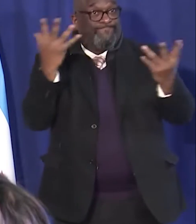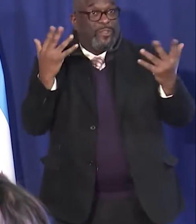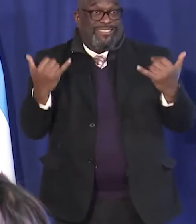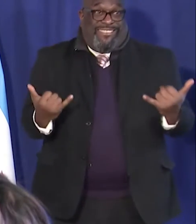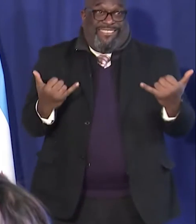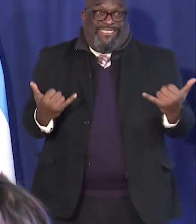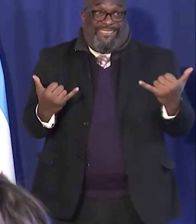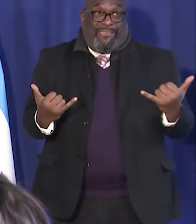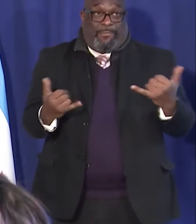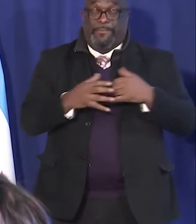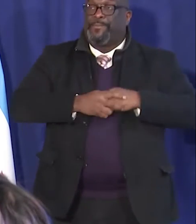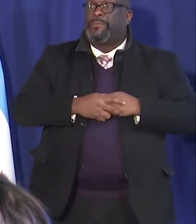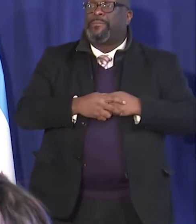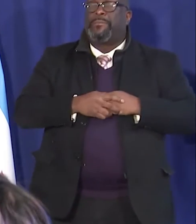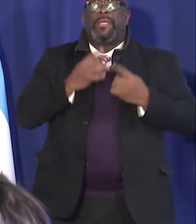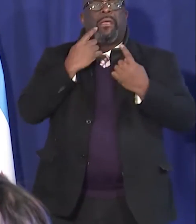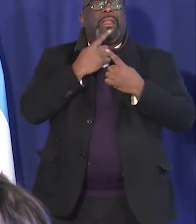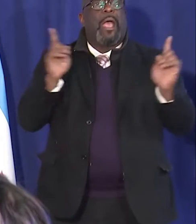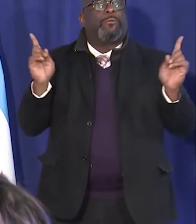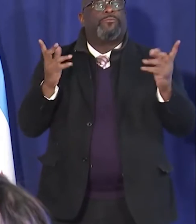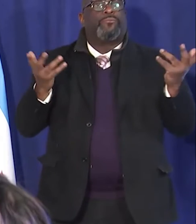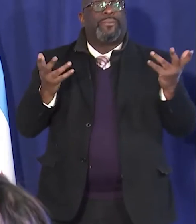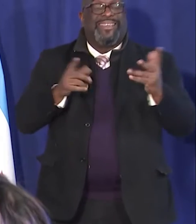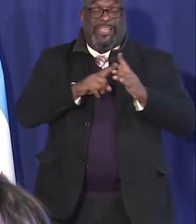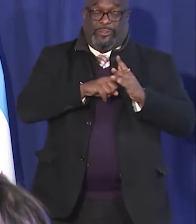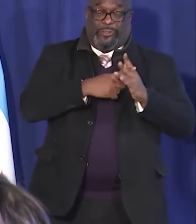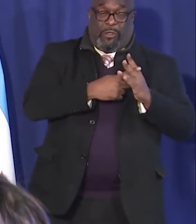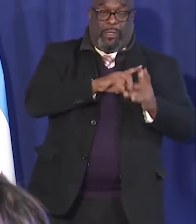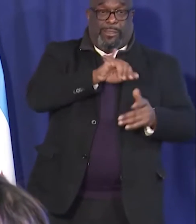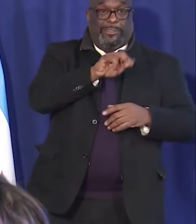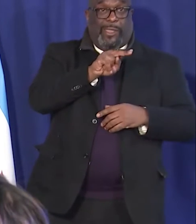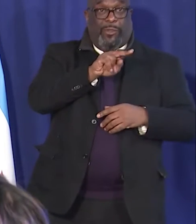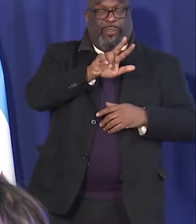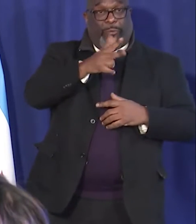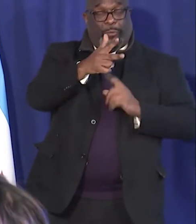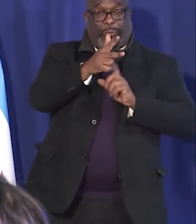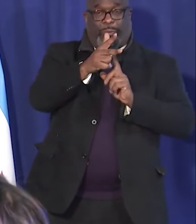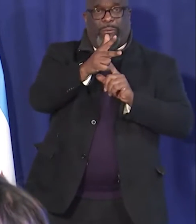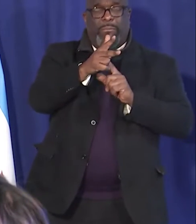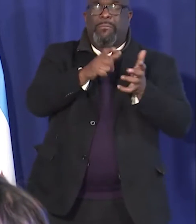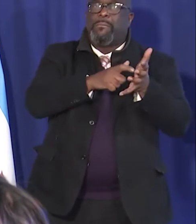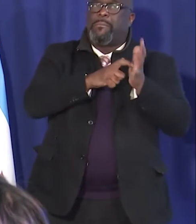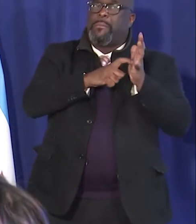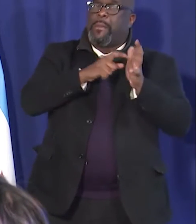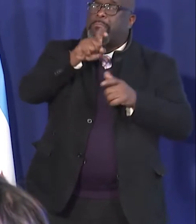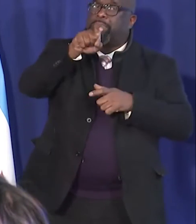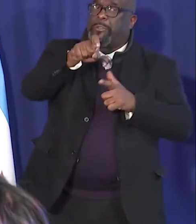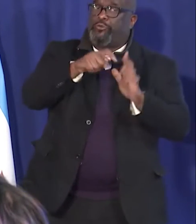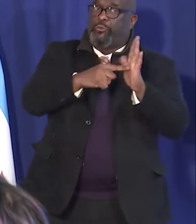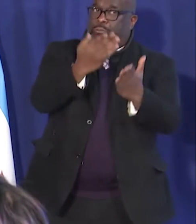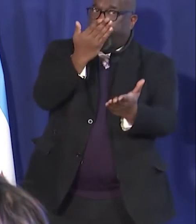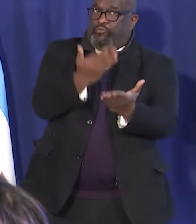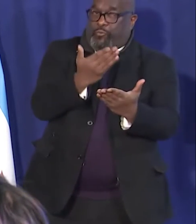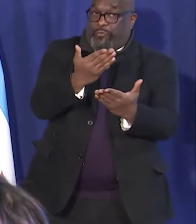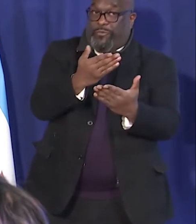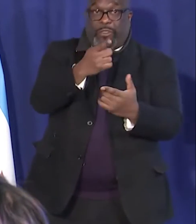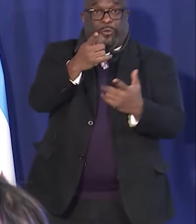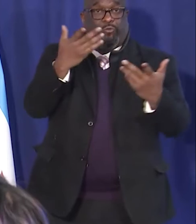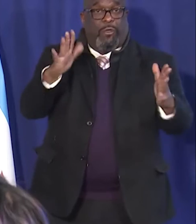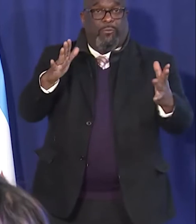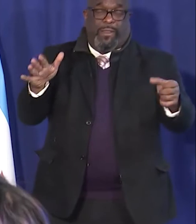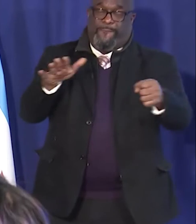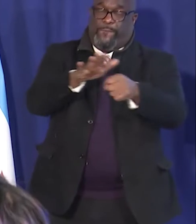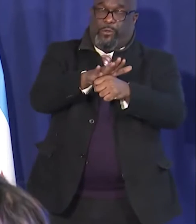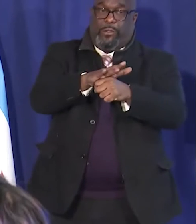today, we are announcing that beginning on January 3rd, you must show proof that you are